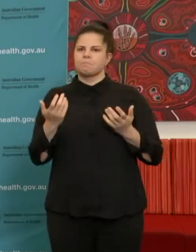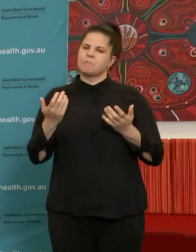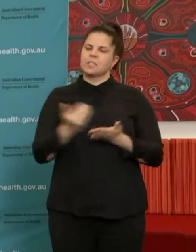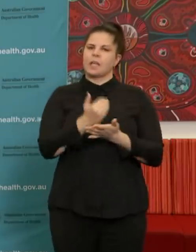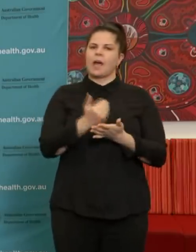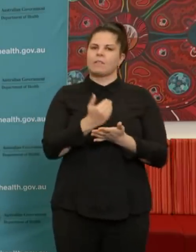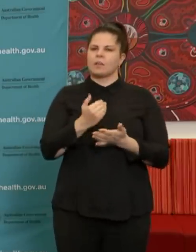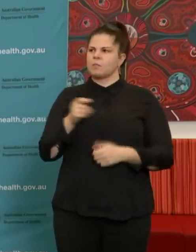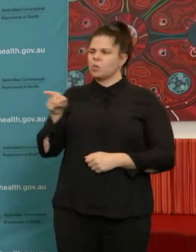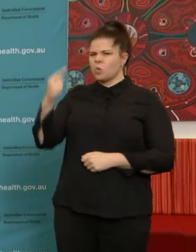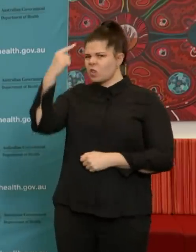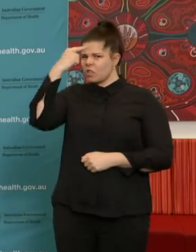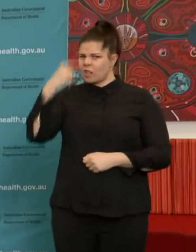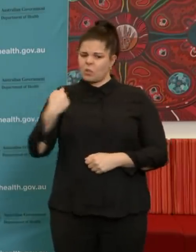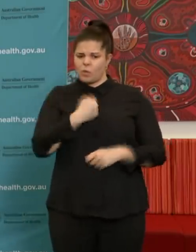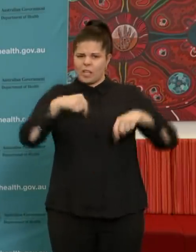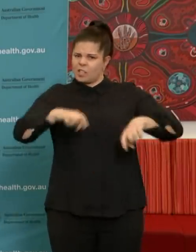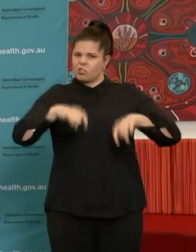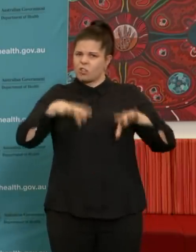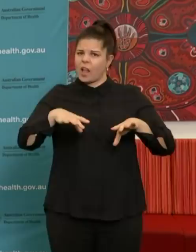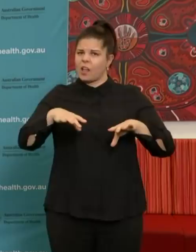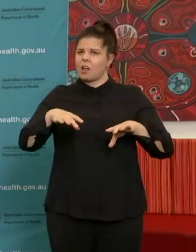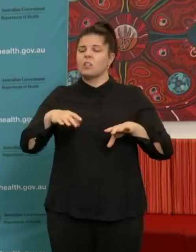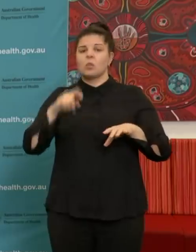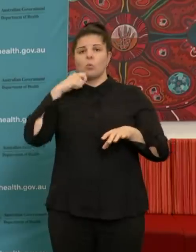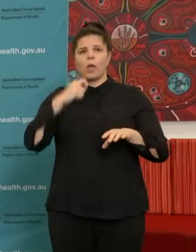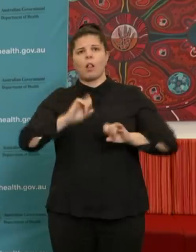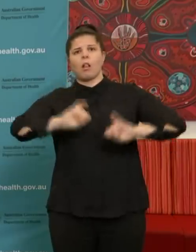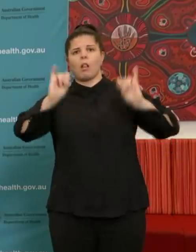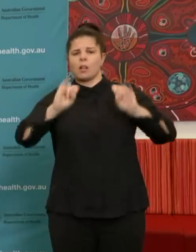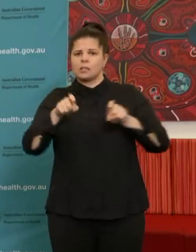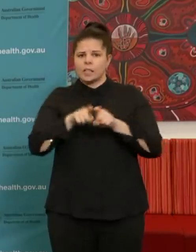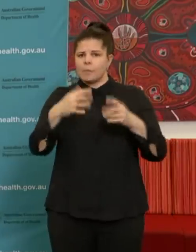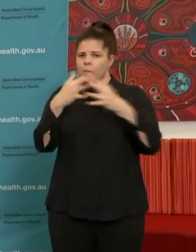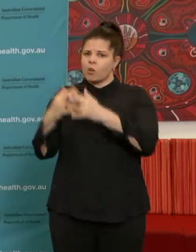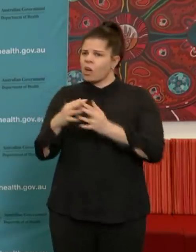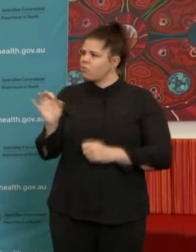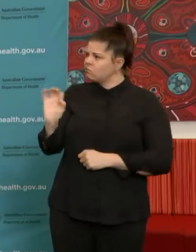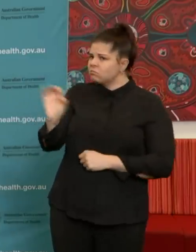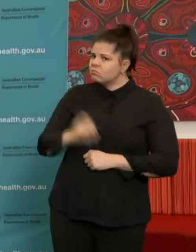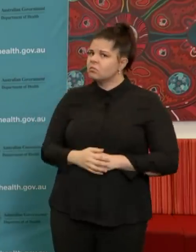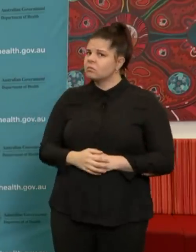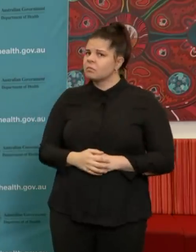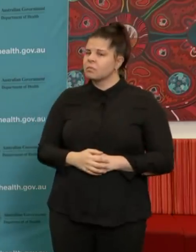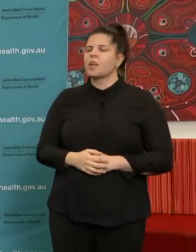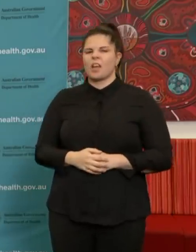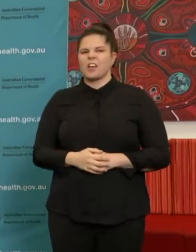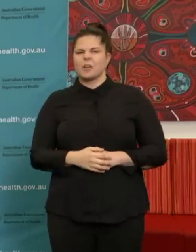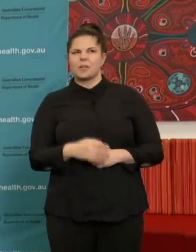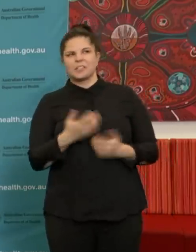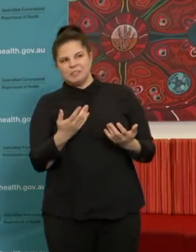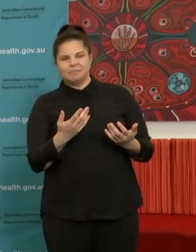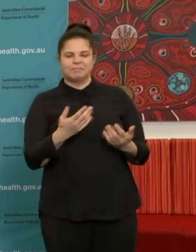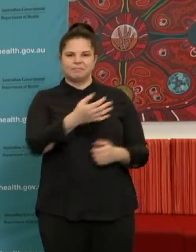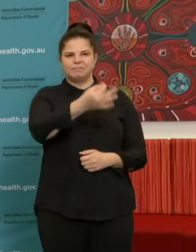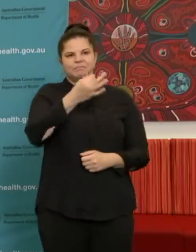Australia going down the US path? So it's a slightly complex question, but I think the first thing is the